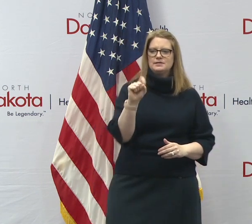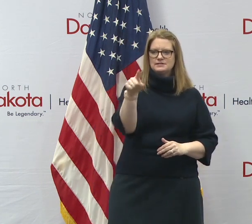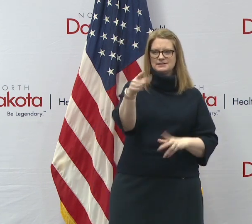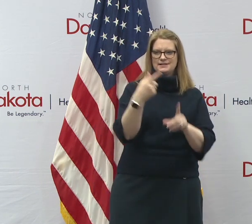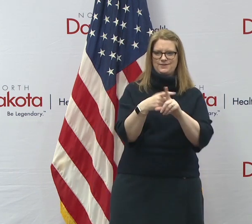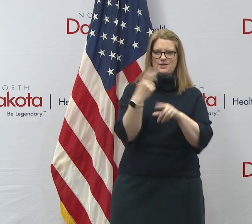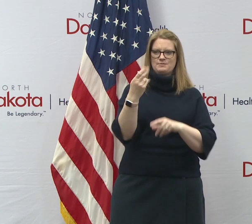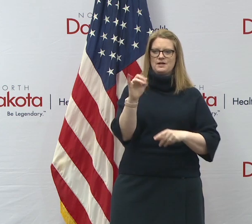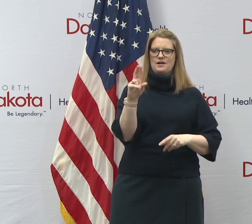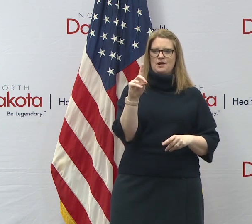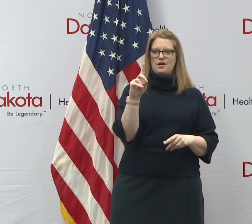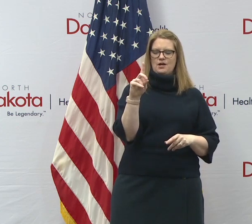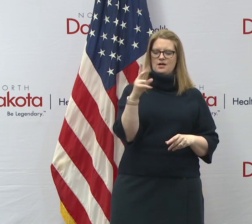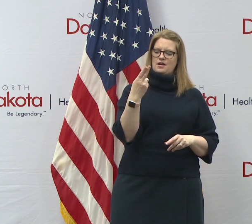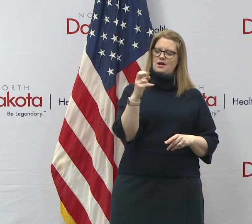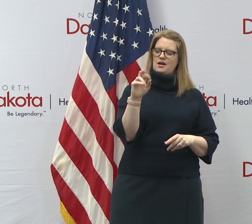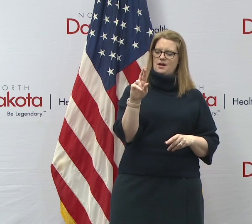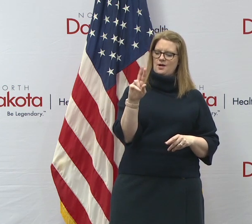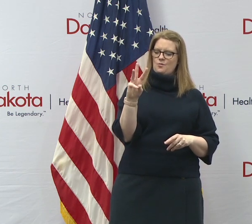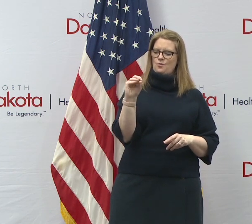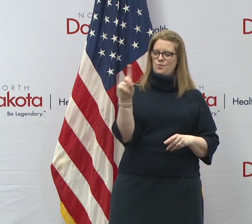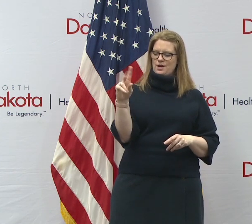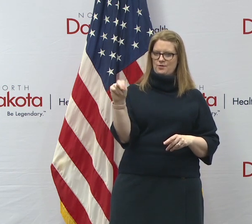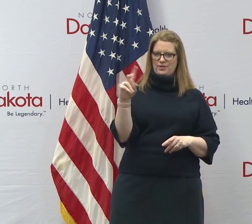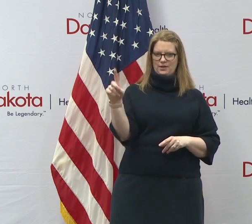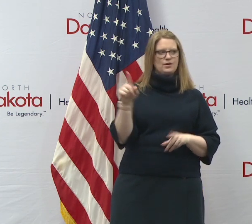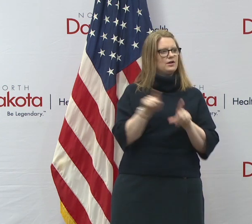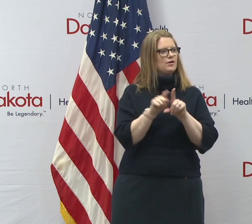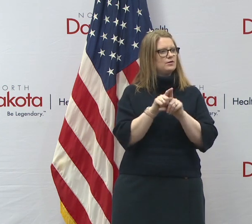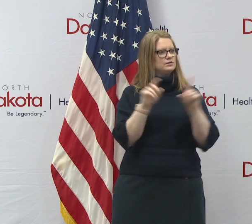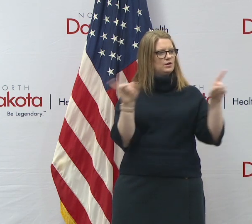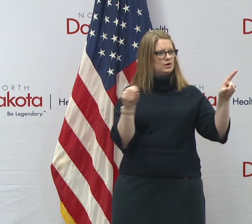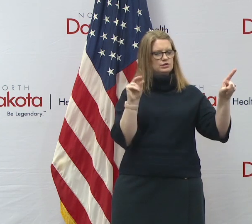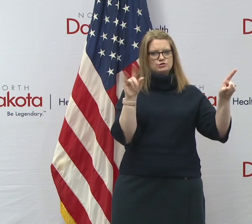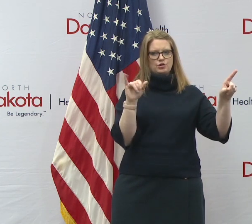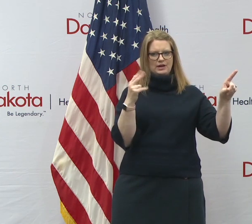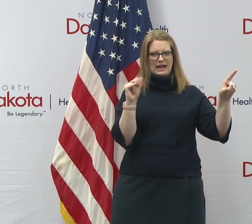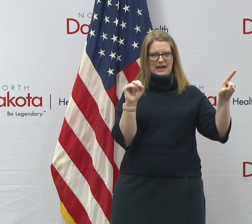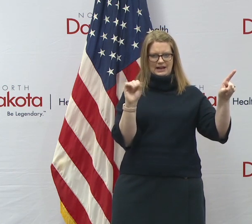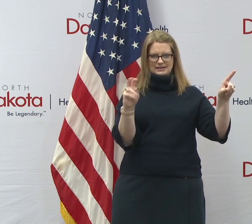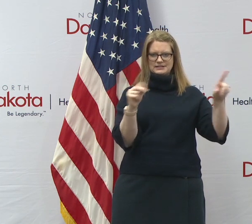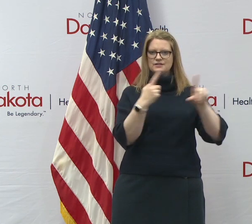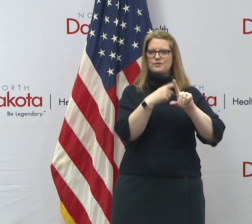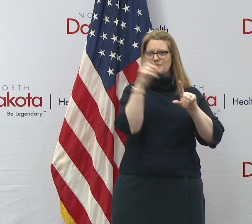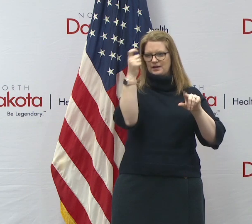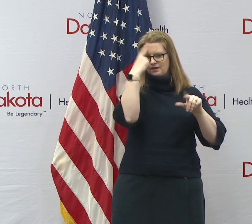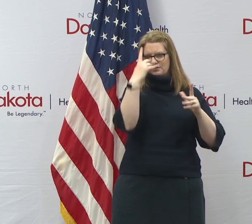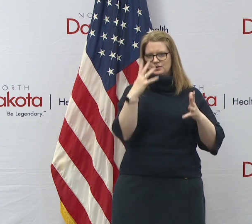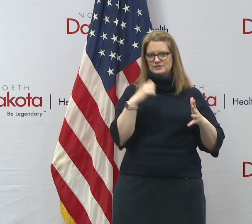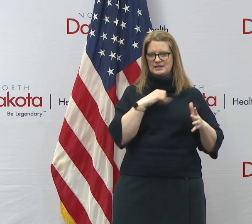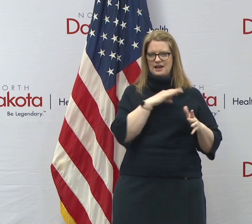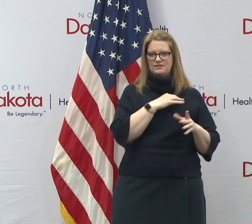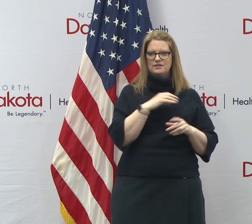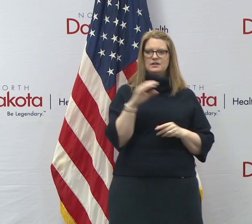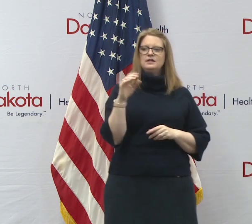Harwood, North Dakota, as is Jody Hanson, uh, from the governor's staff. Uh, I'm happy to report that Harwood, North Dakota is ranked seventh in